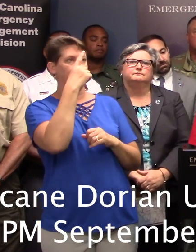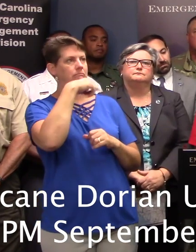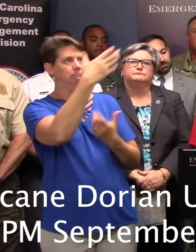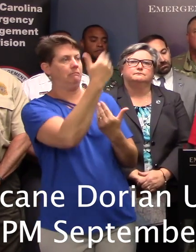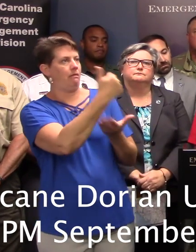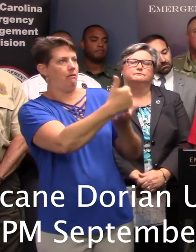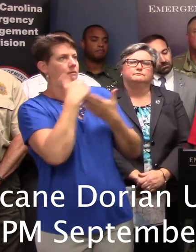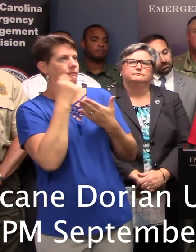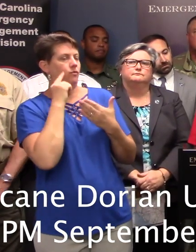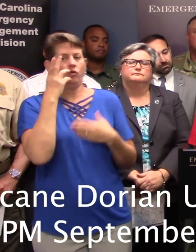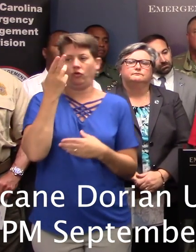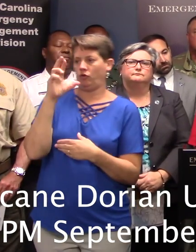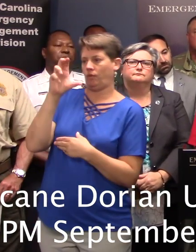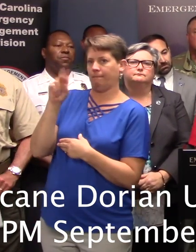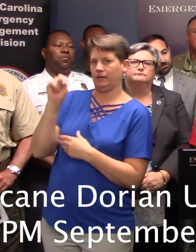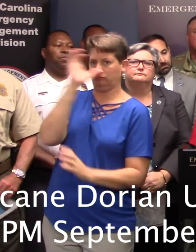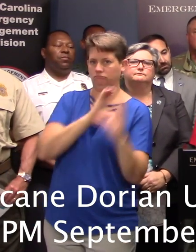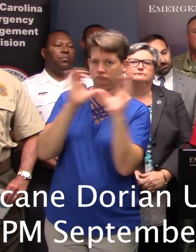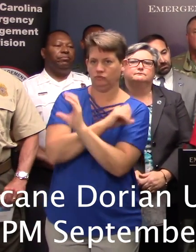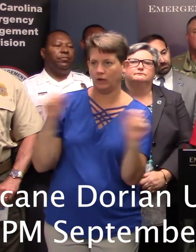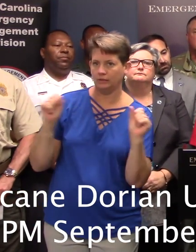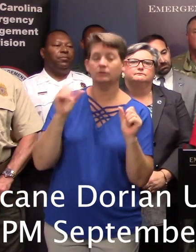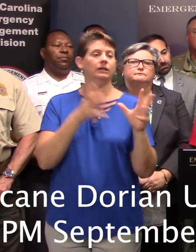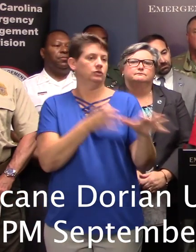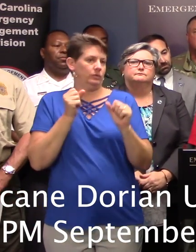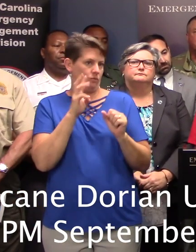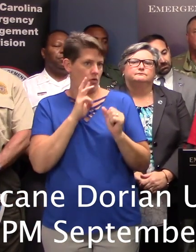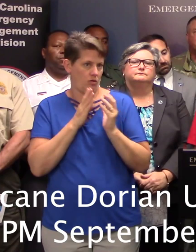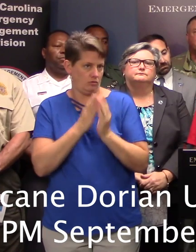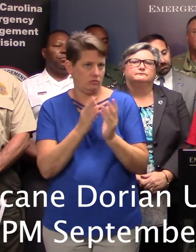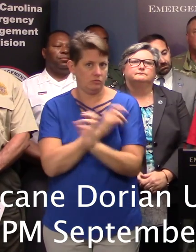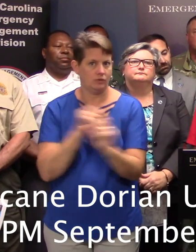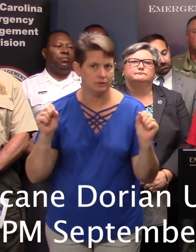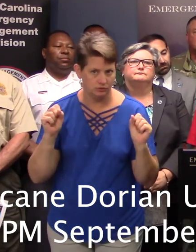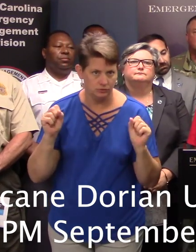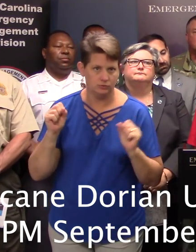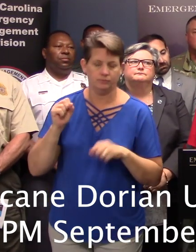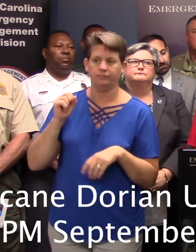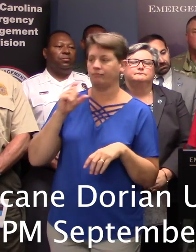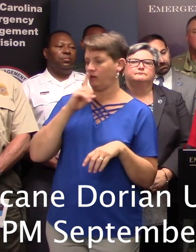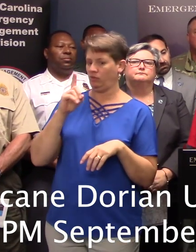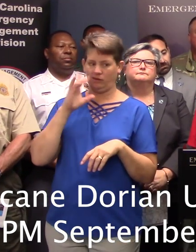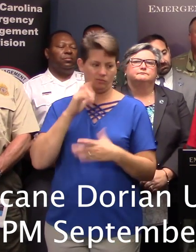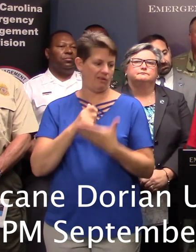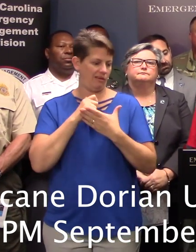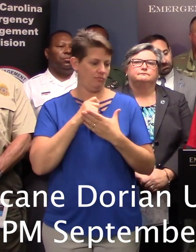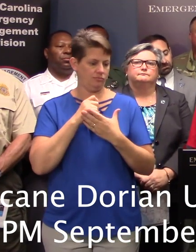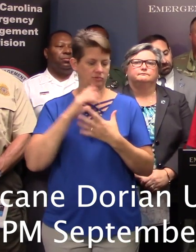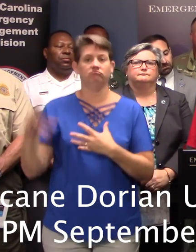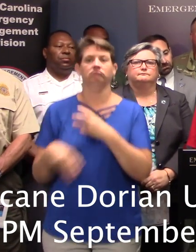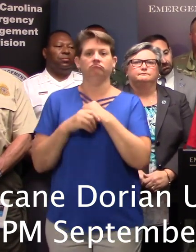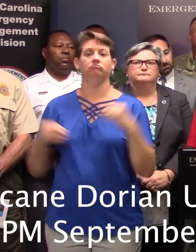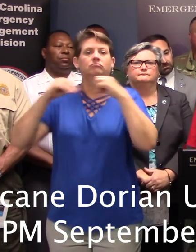and rescue and swift water rescue teams that will help really enhance our capabilities